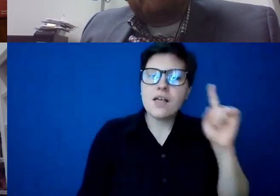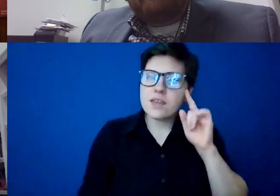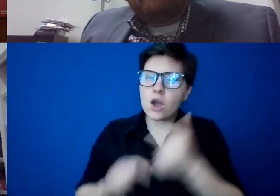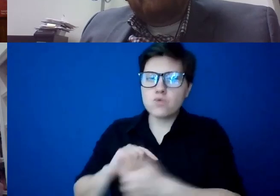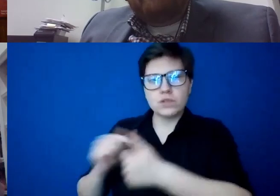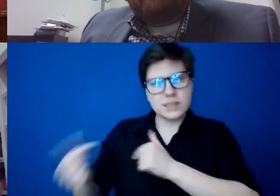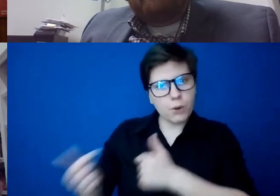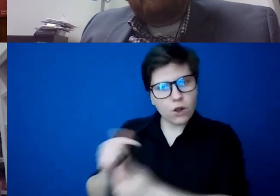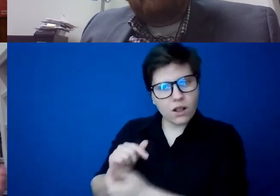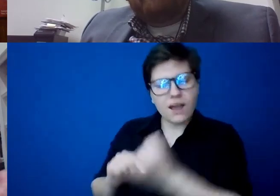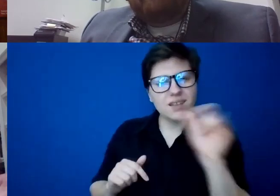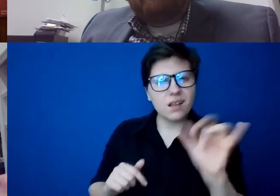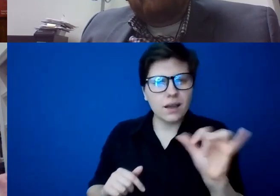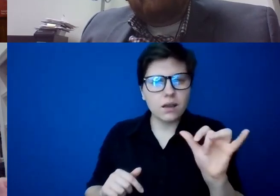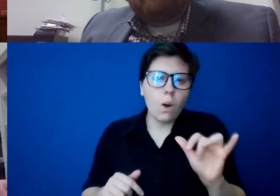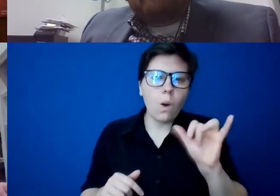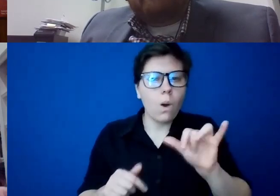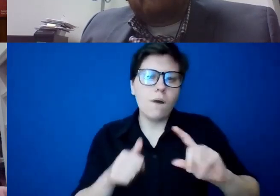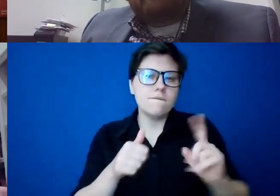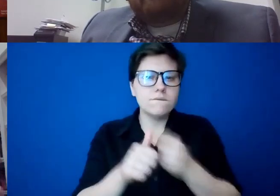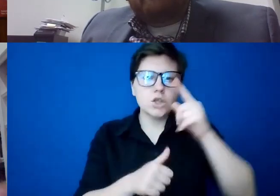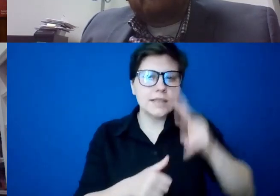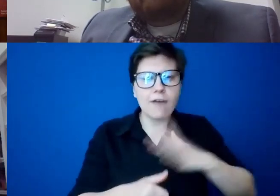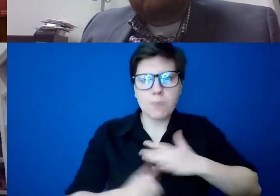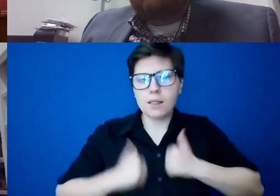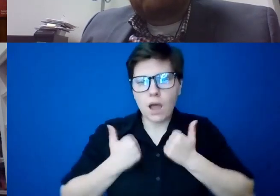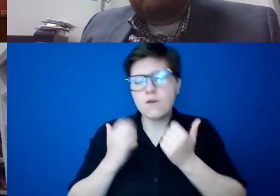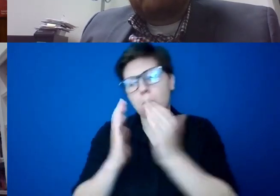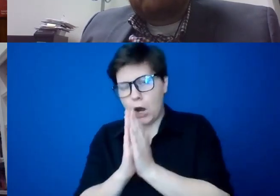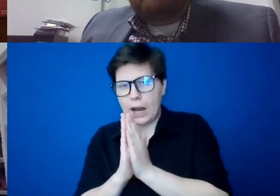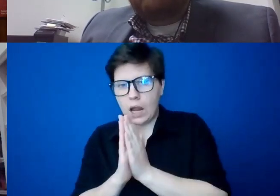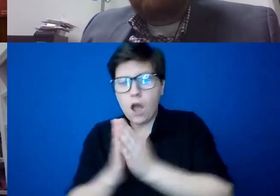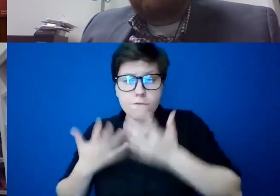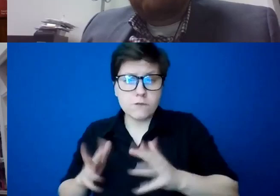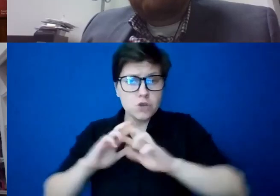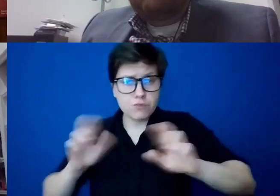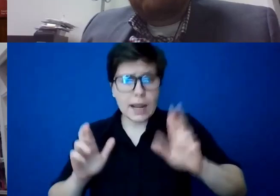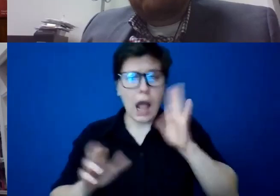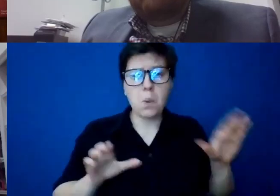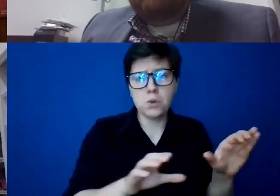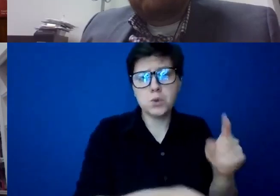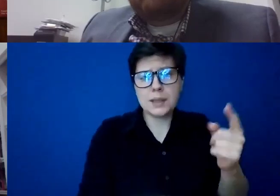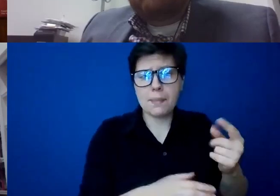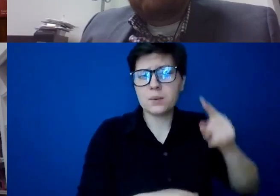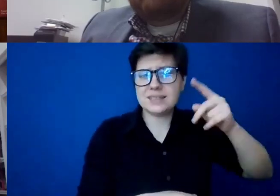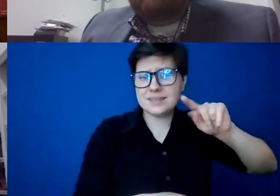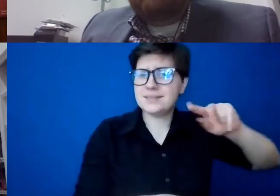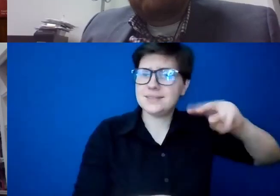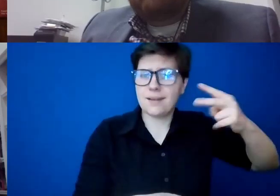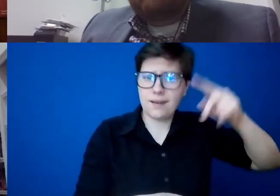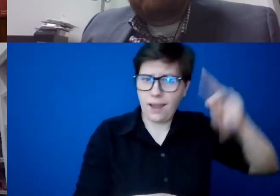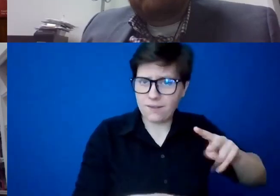not as if I, I think, well, for the first half of my life, I'll pray. And then for the second half of my life, I'll do something. I think one